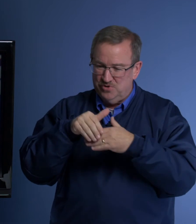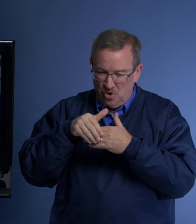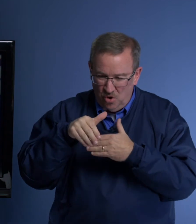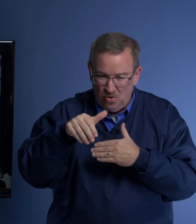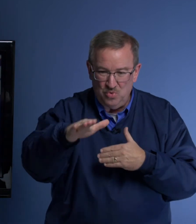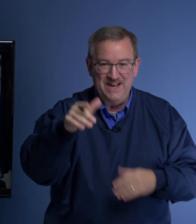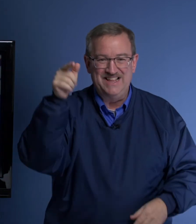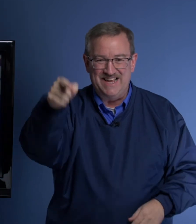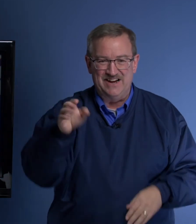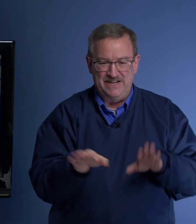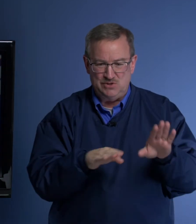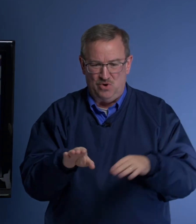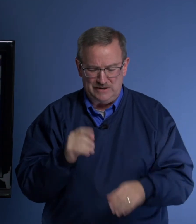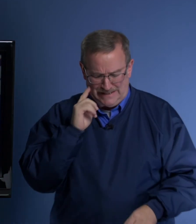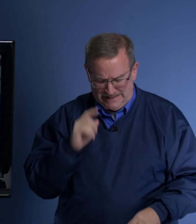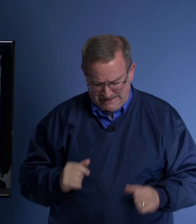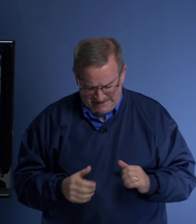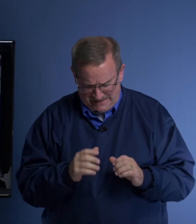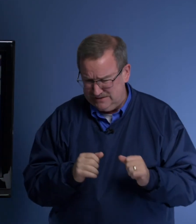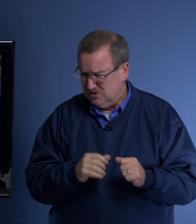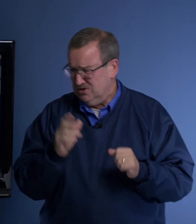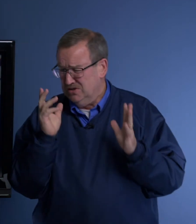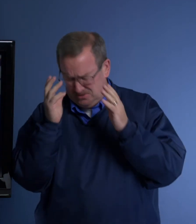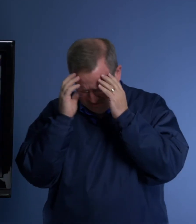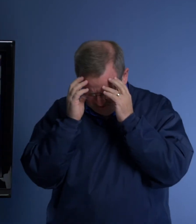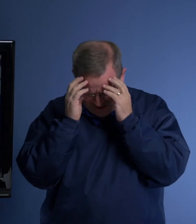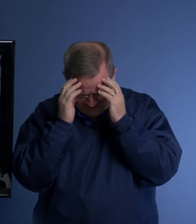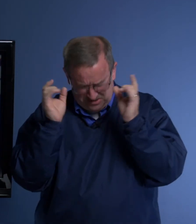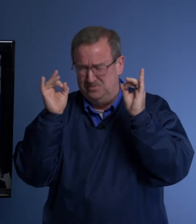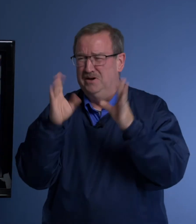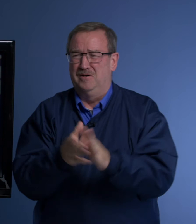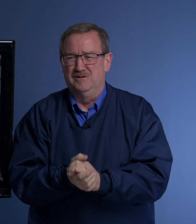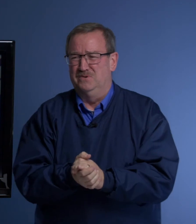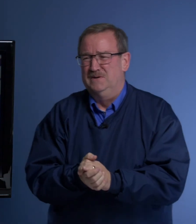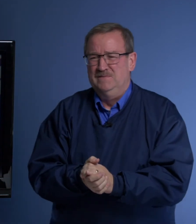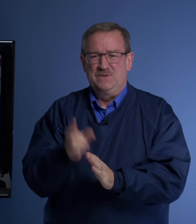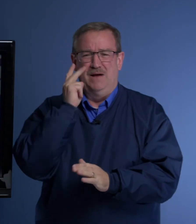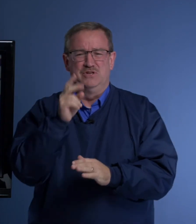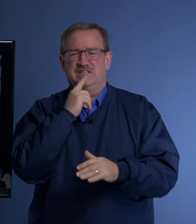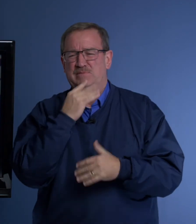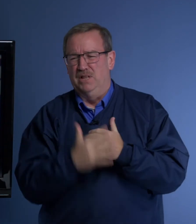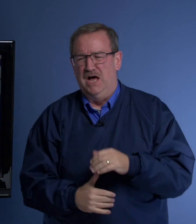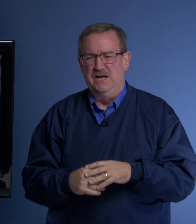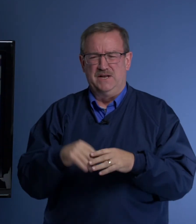the whole way there he's walking and he's thinking, oh, it's going to be horrible. I'm going to see blood and